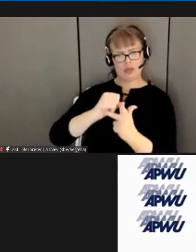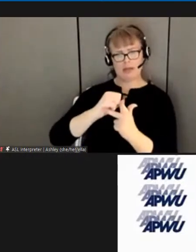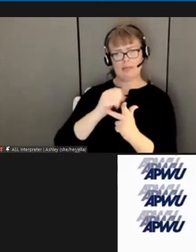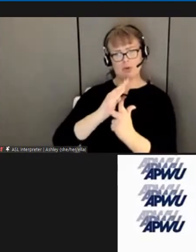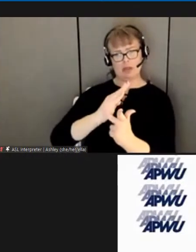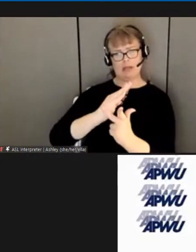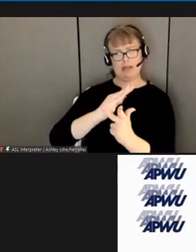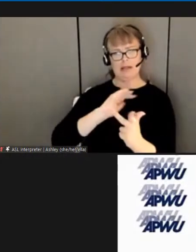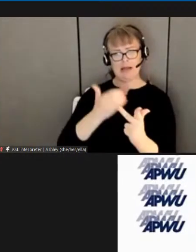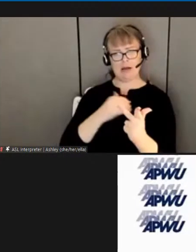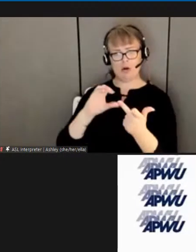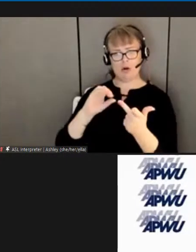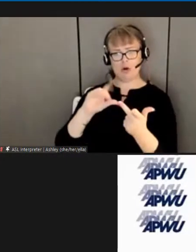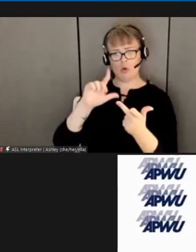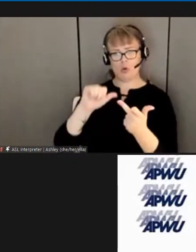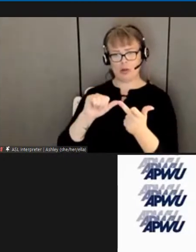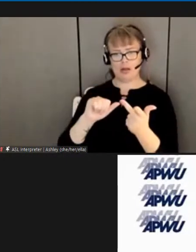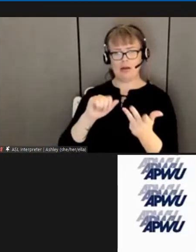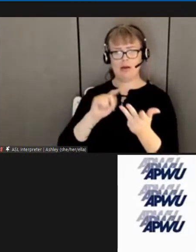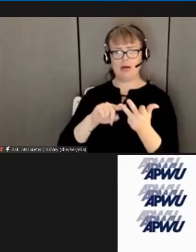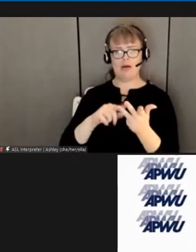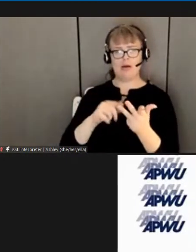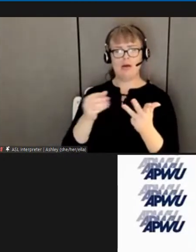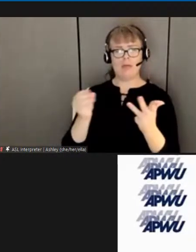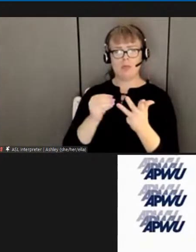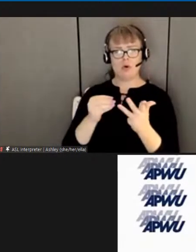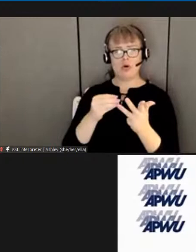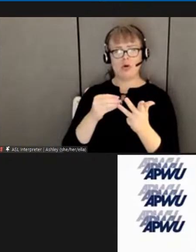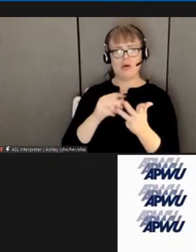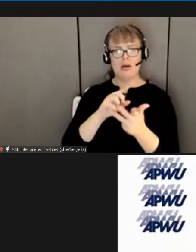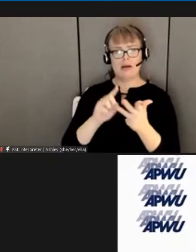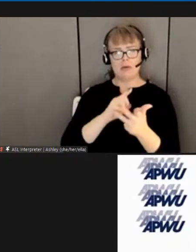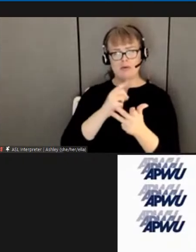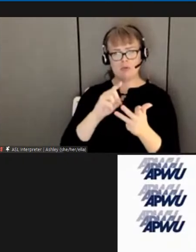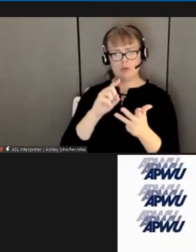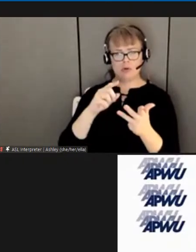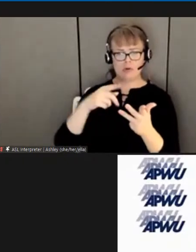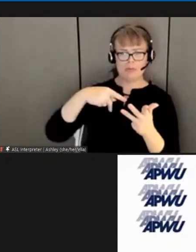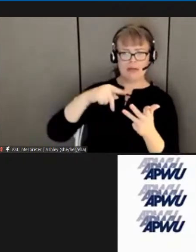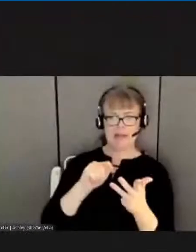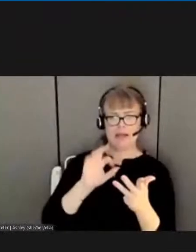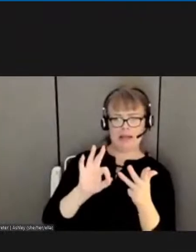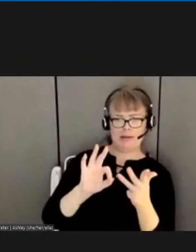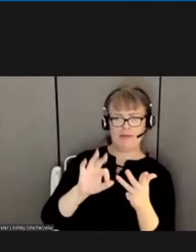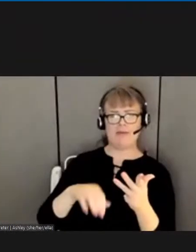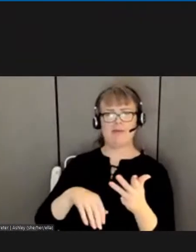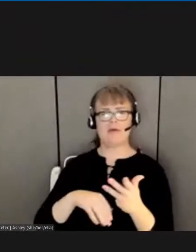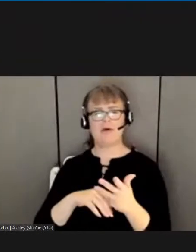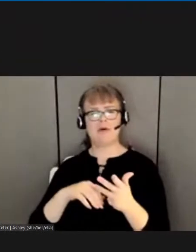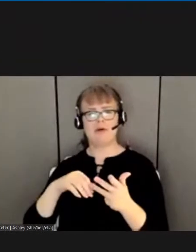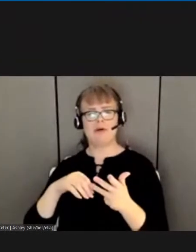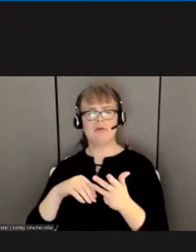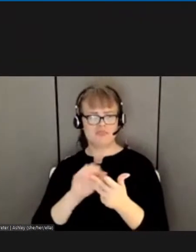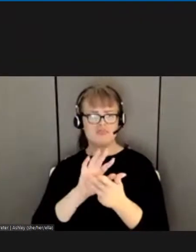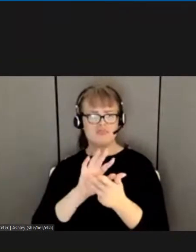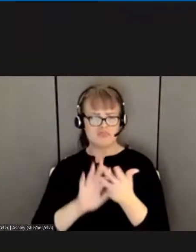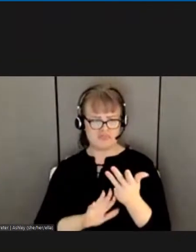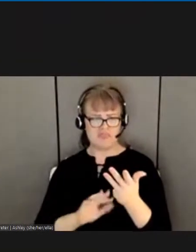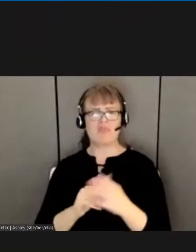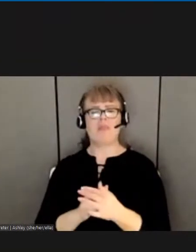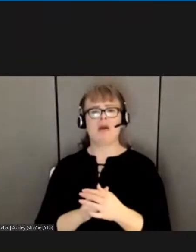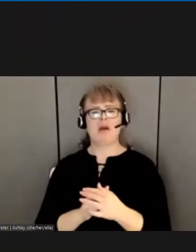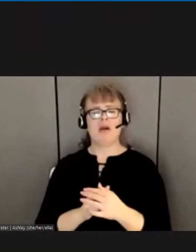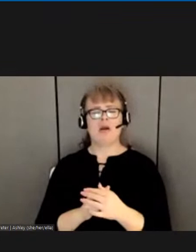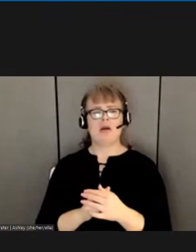rights for ptfs and a pse conversion so i can't agree with you about the number one problem but it is an important problem because our contract